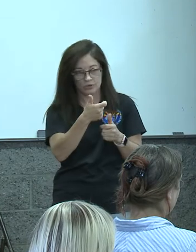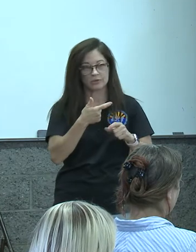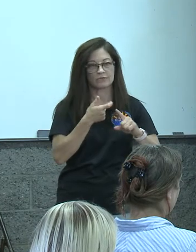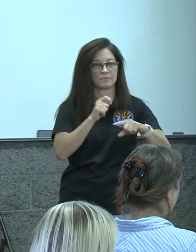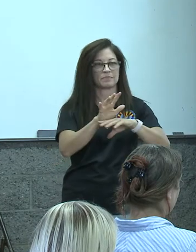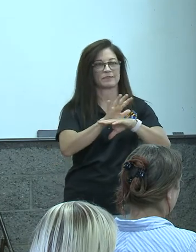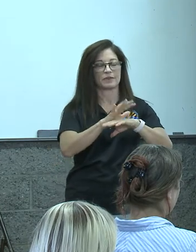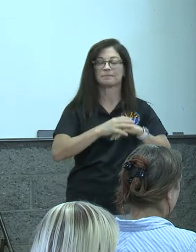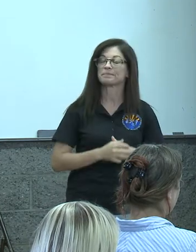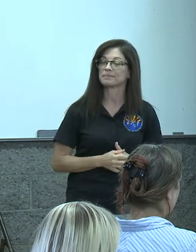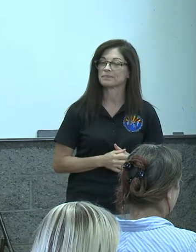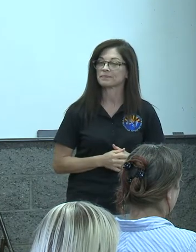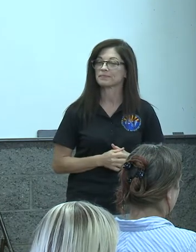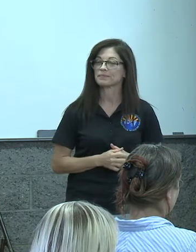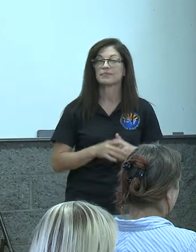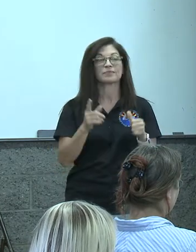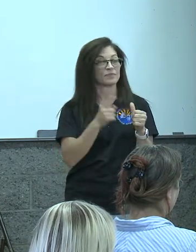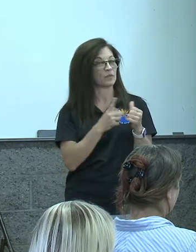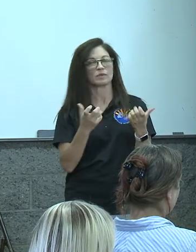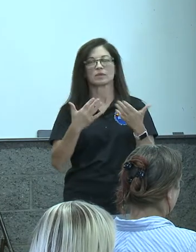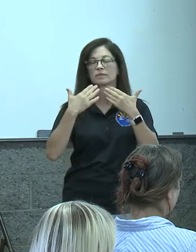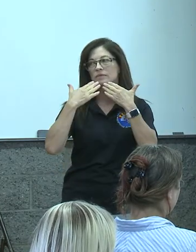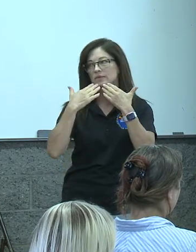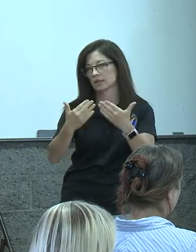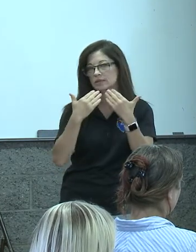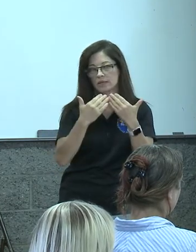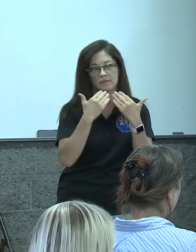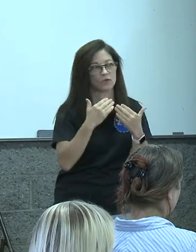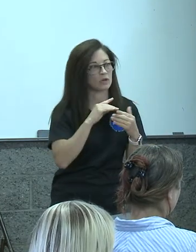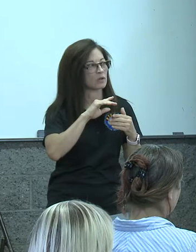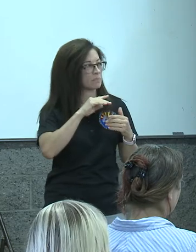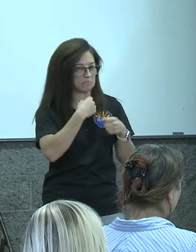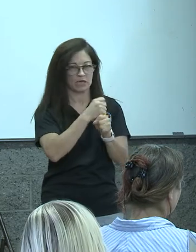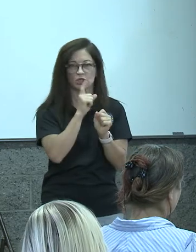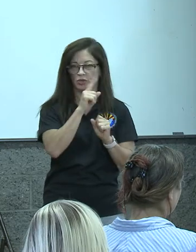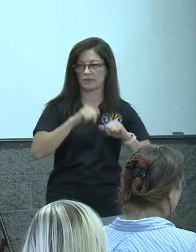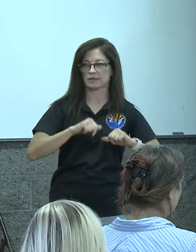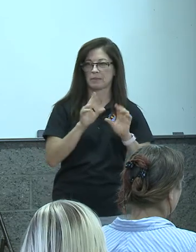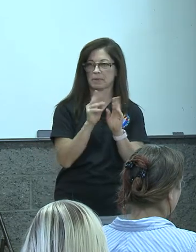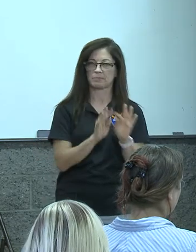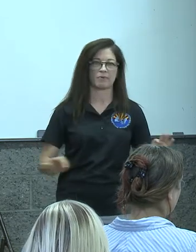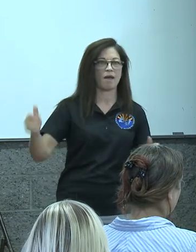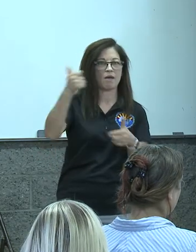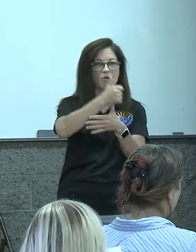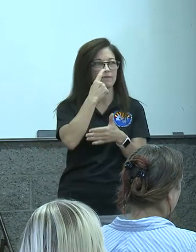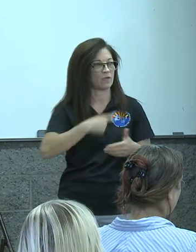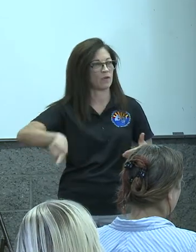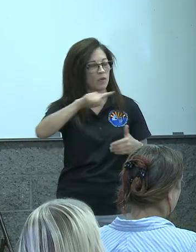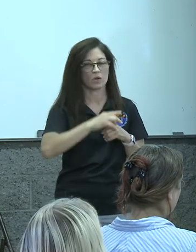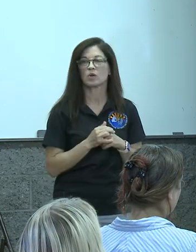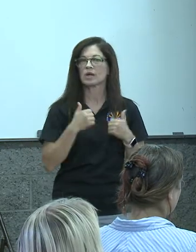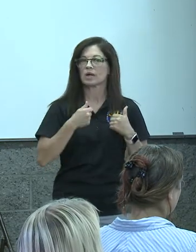so first of all i just want to say thank you all for making this meeting a priority for being here today we're joined